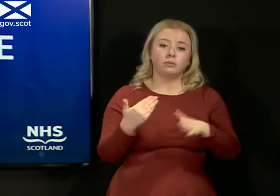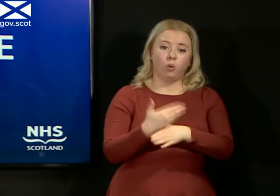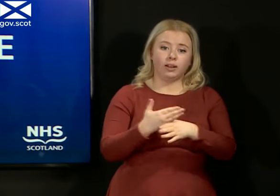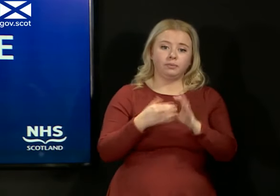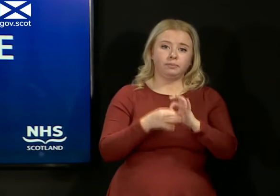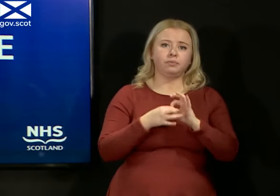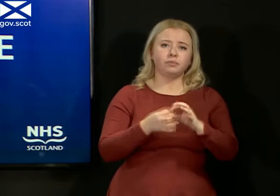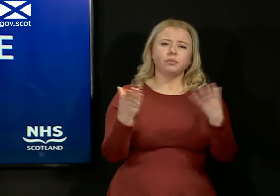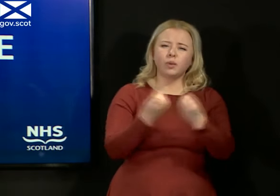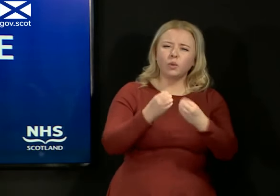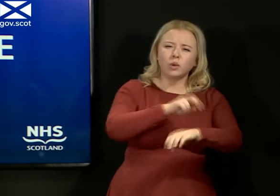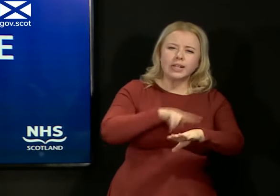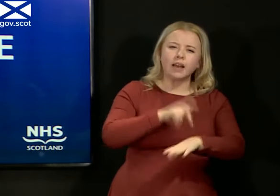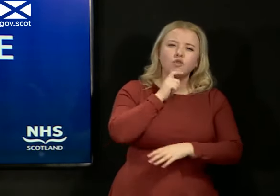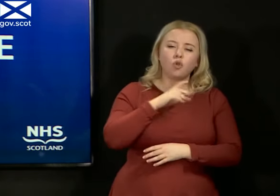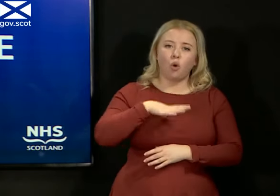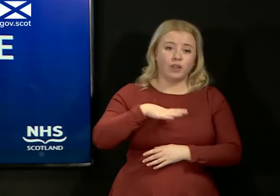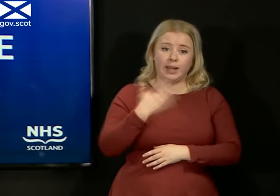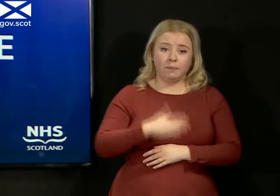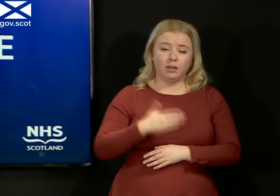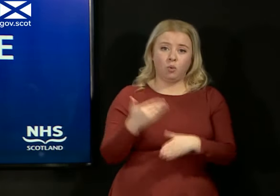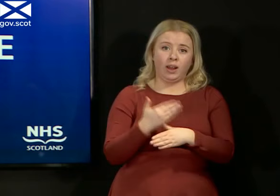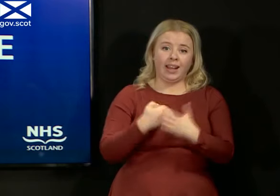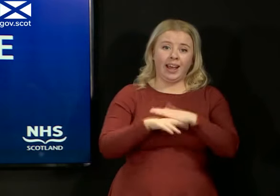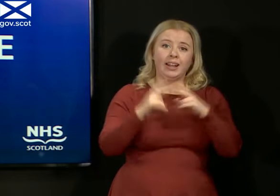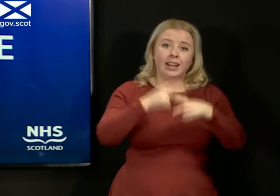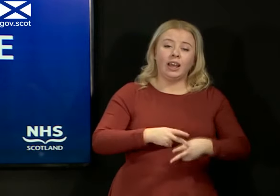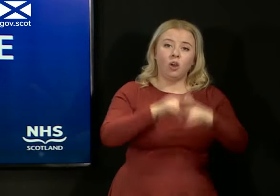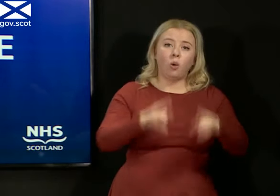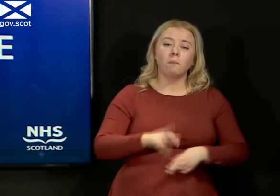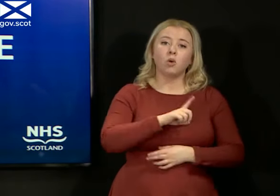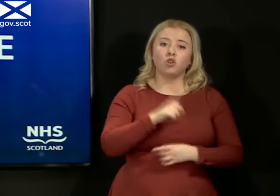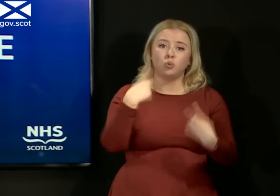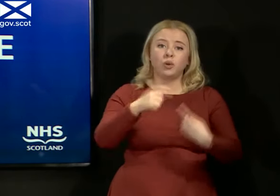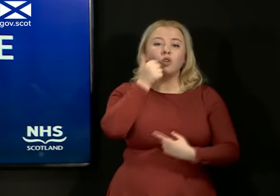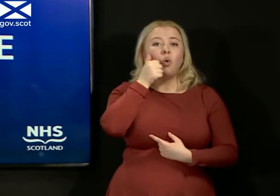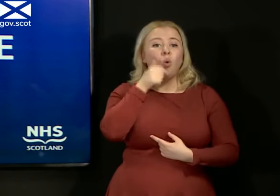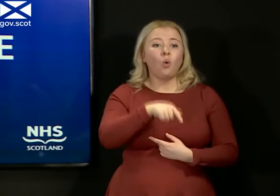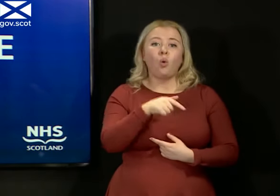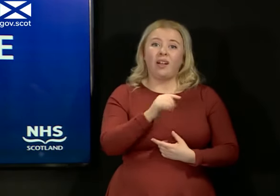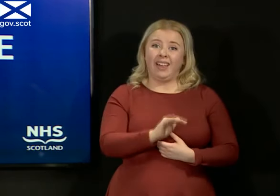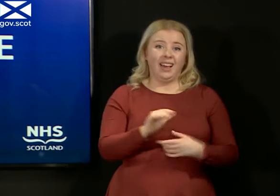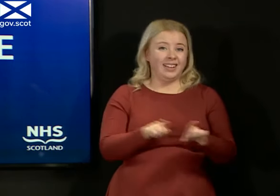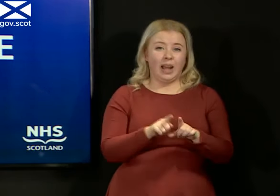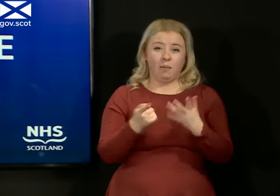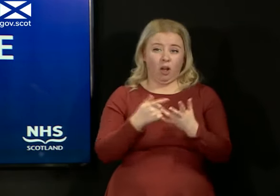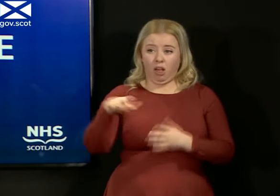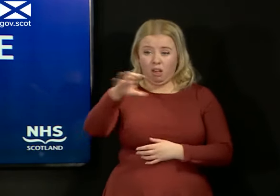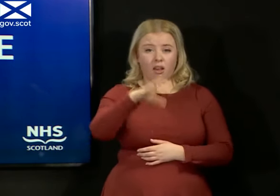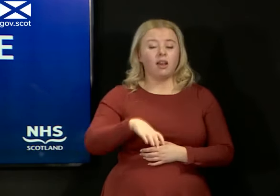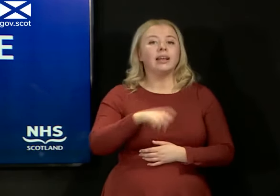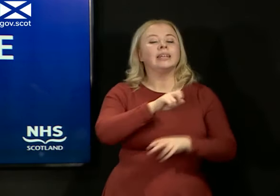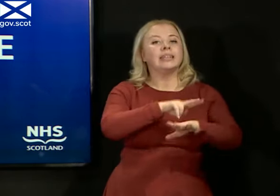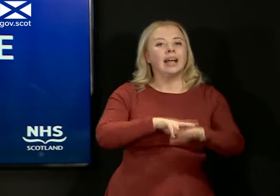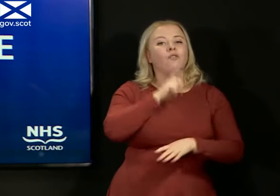staff who already work in that care home because we know that in that care home as in many others the staff who